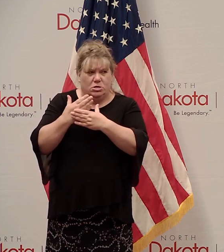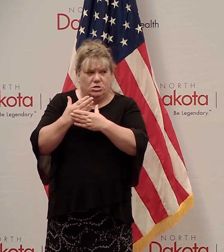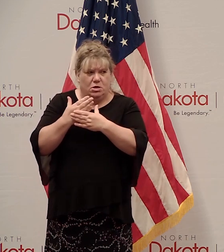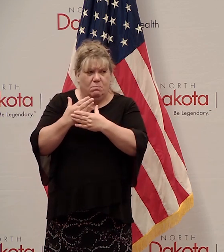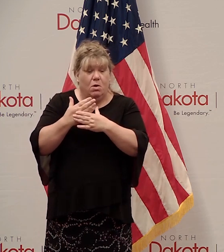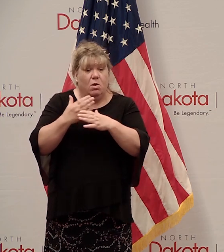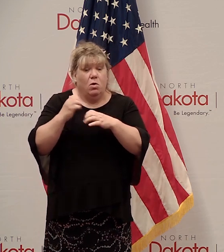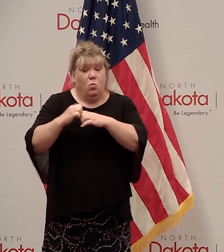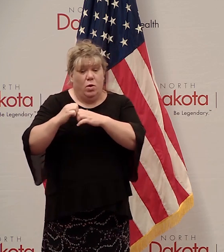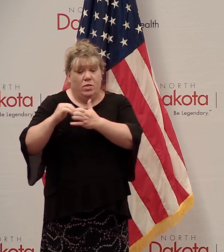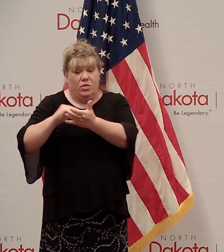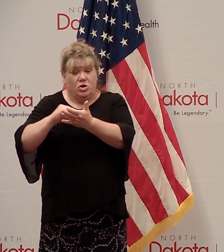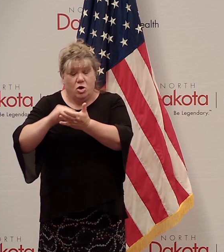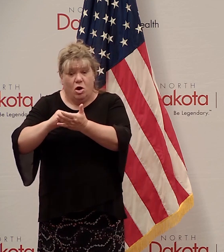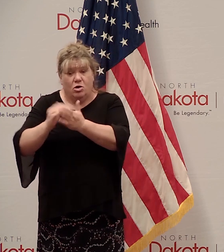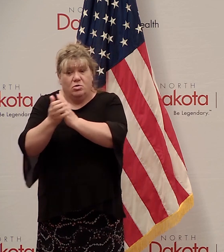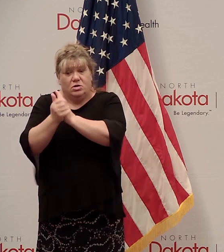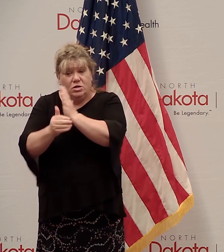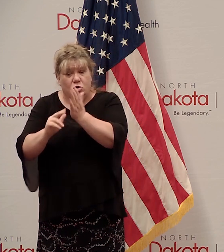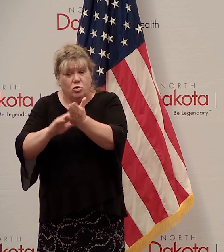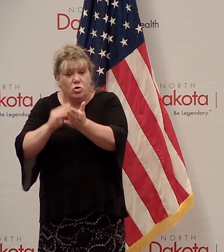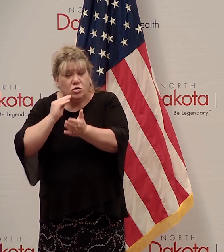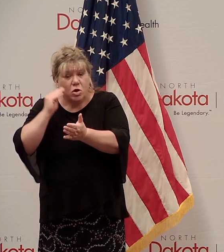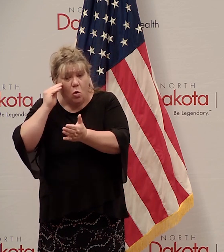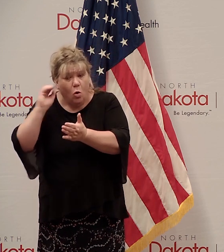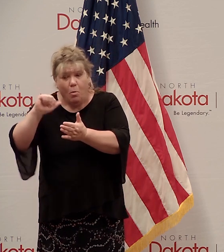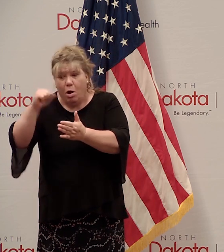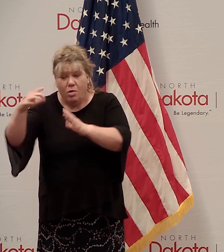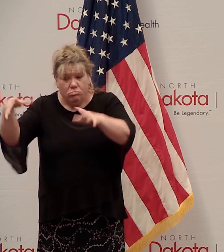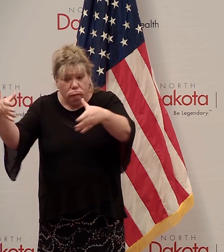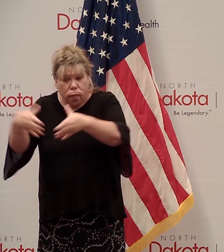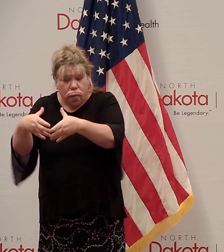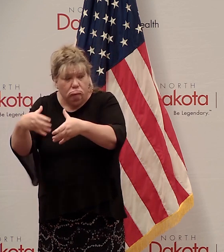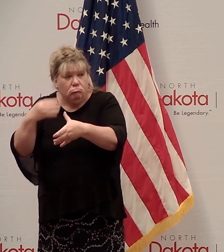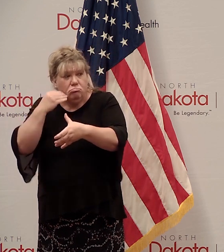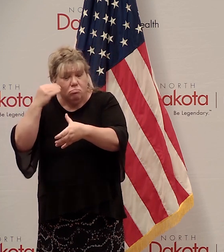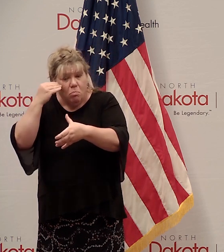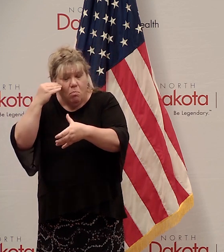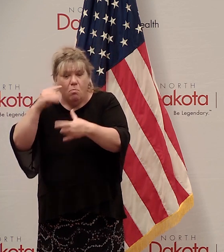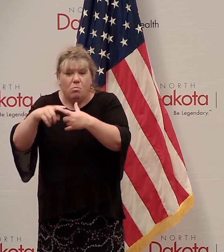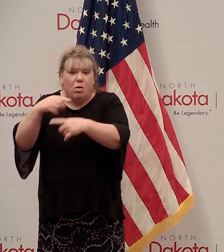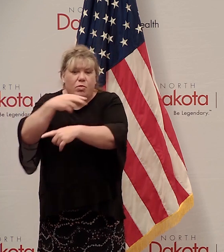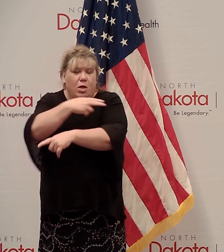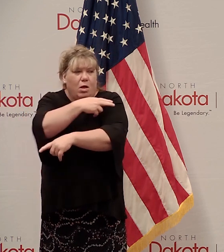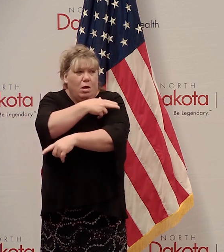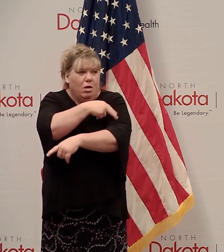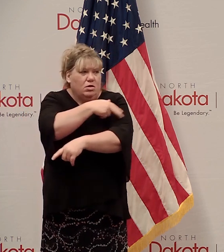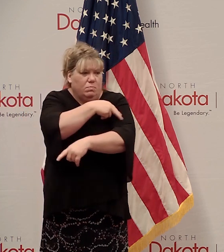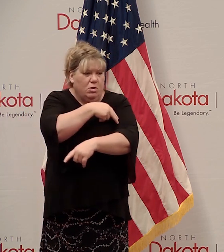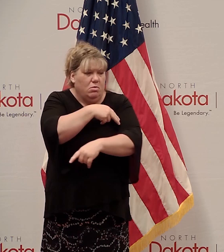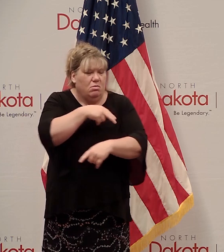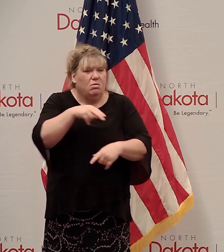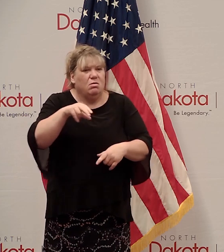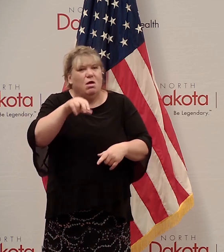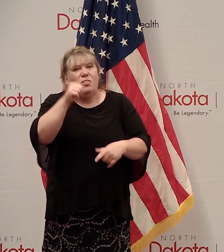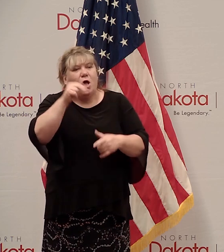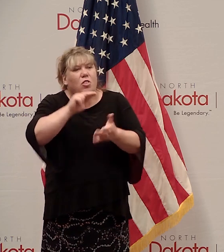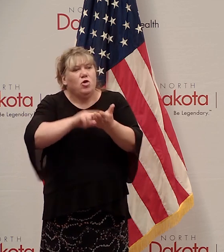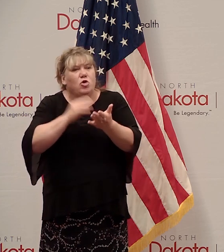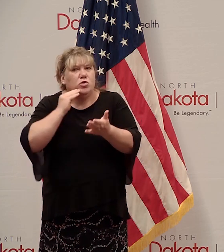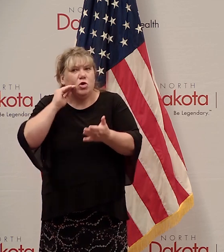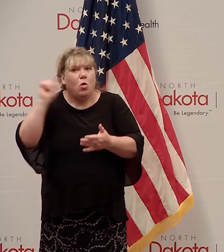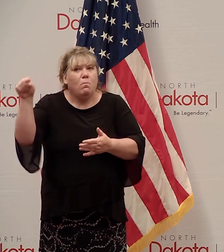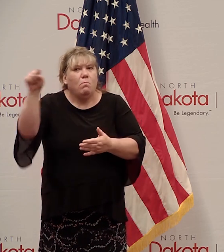the providers, whether that be a skilled nursing or other congregate housing setting, the hospital, the other nursing homes around there,